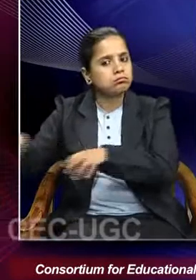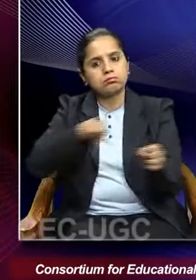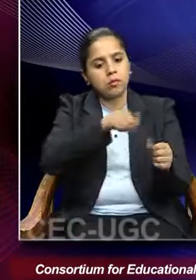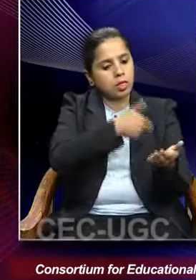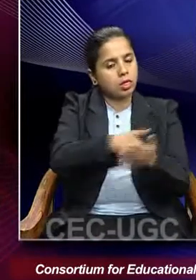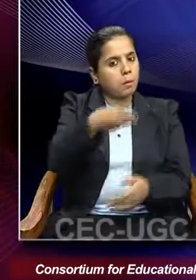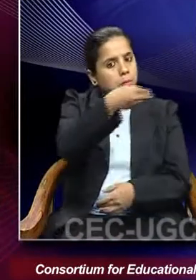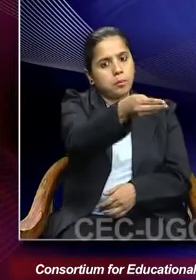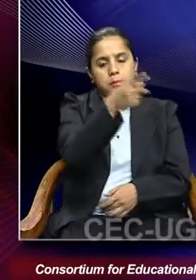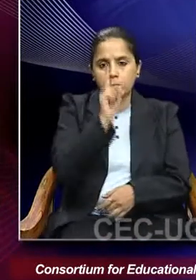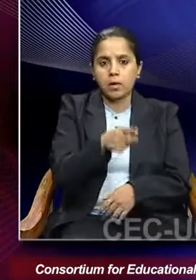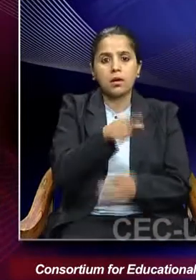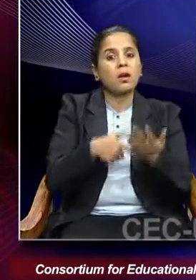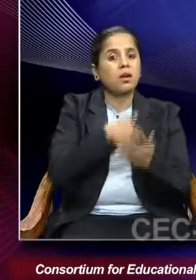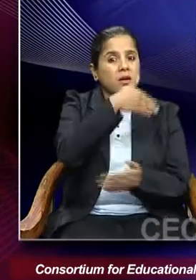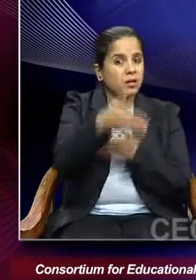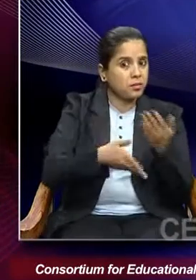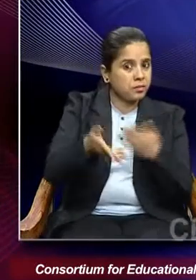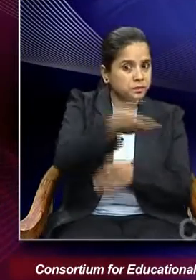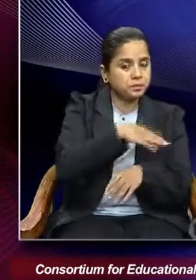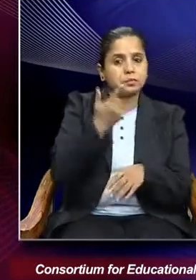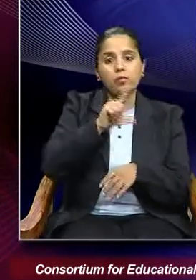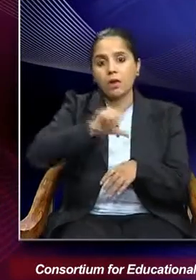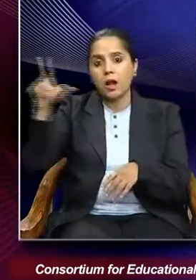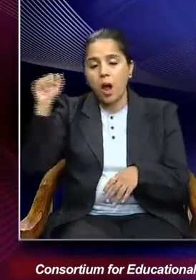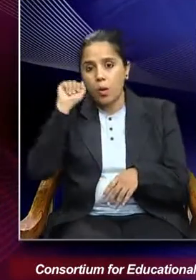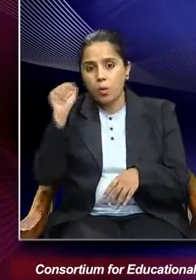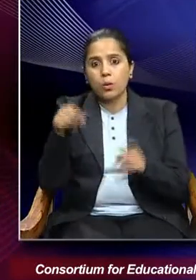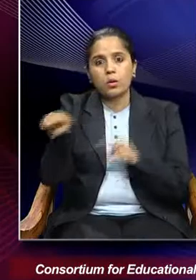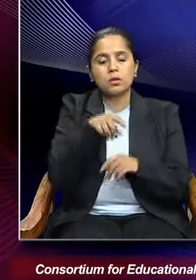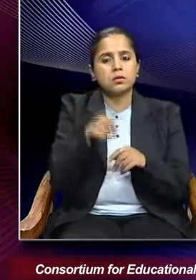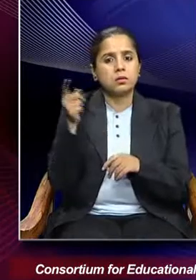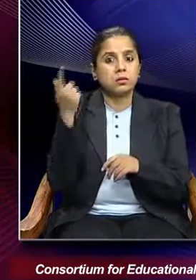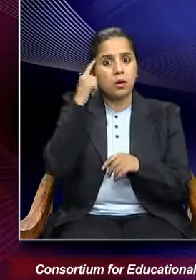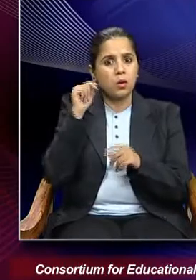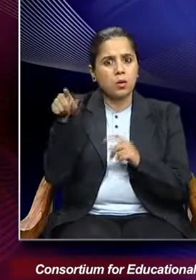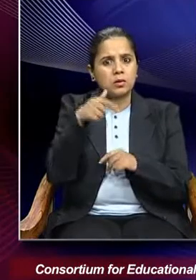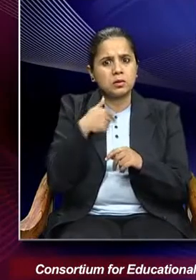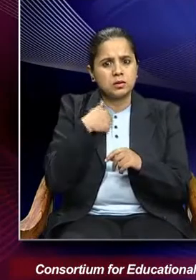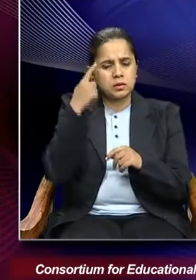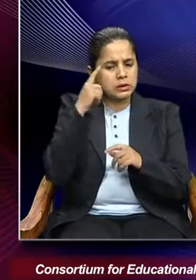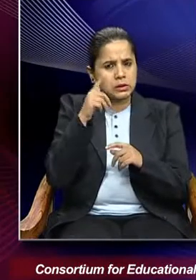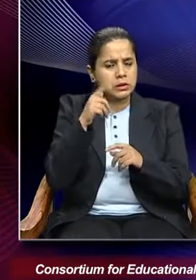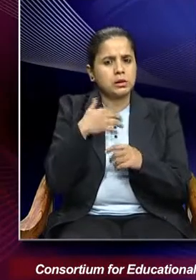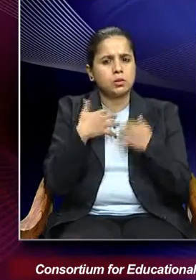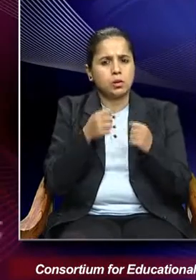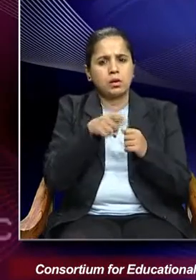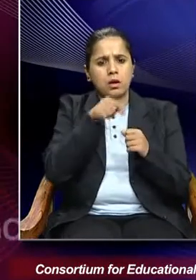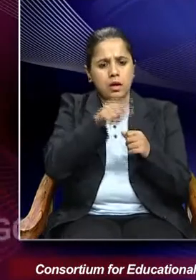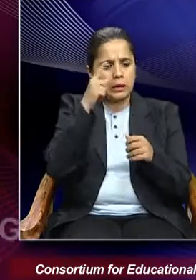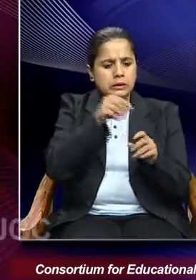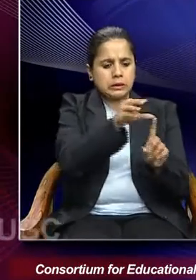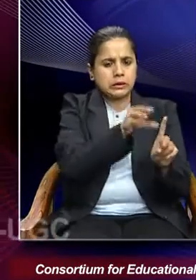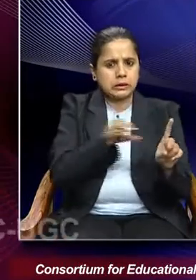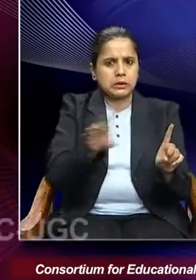since the relatives and the in-laws were eager to misappropriate widow's property,